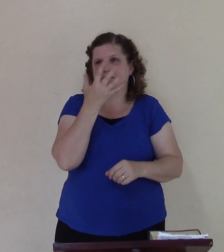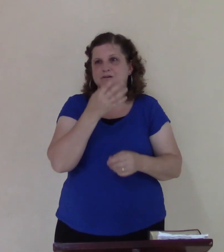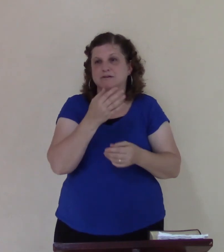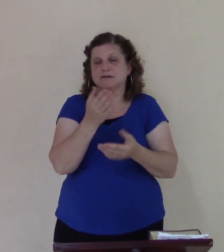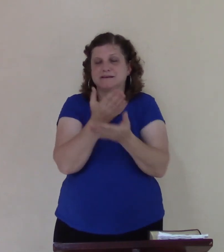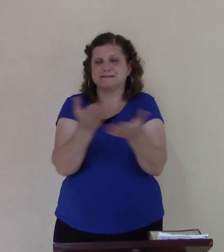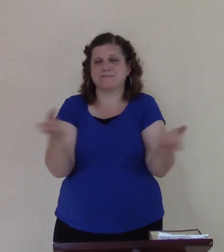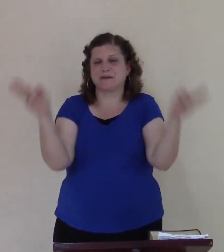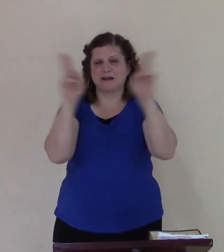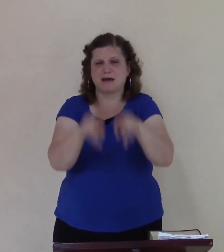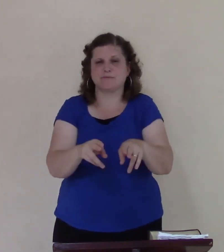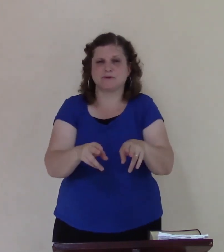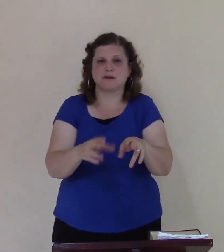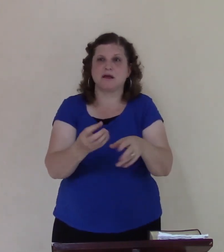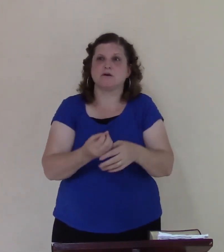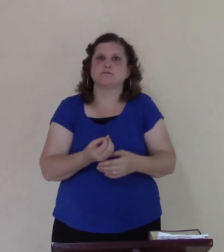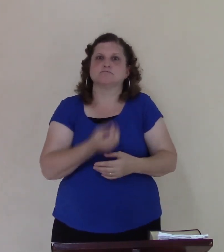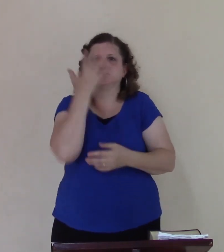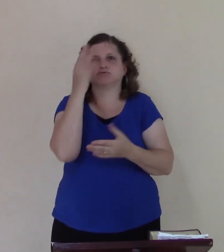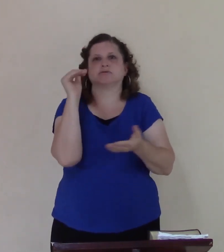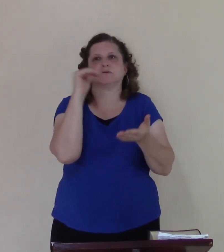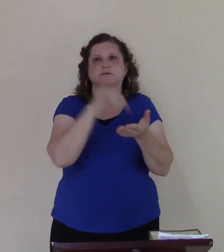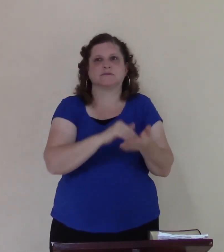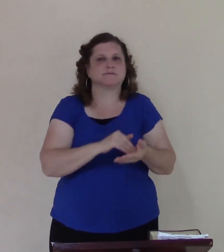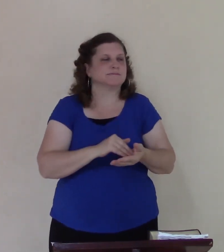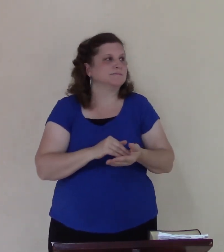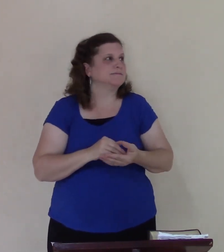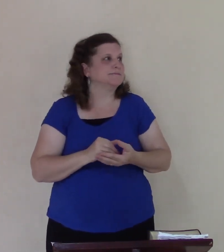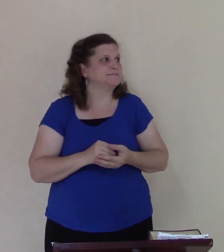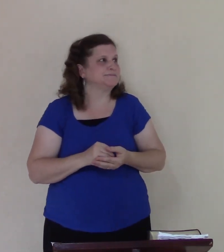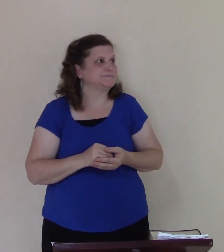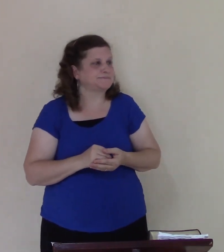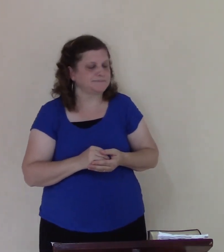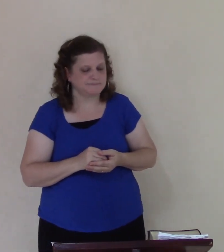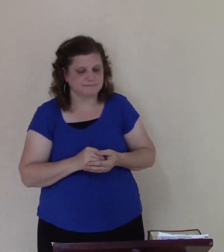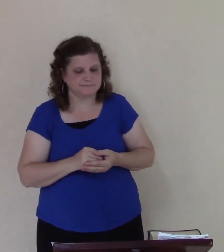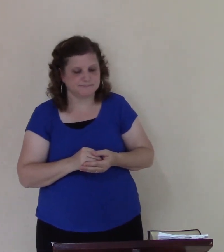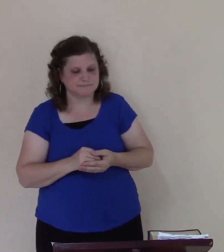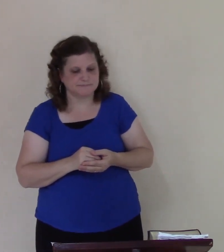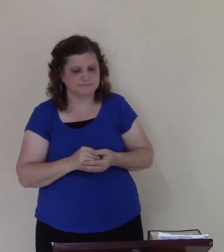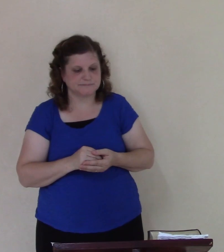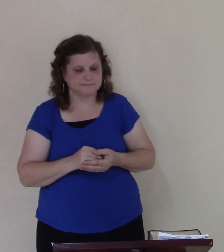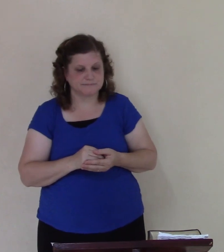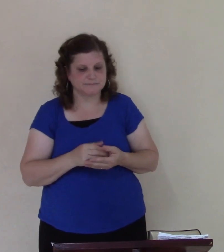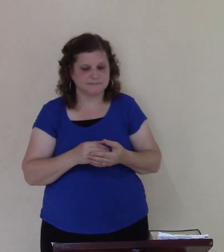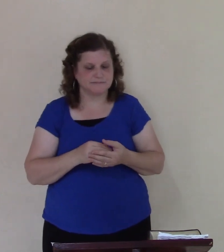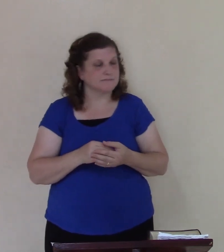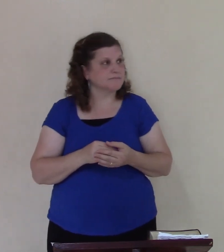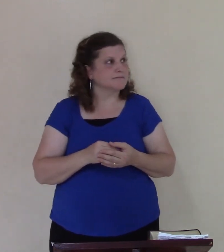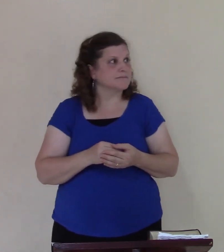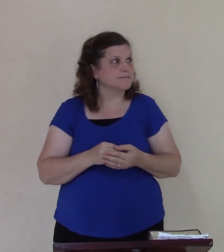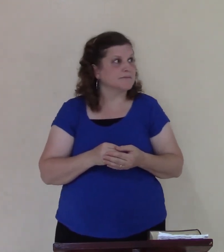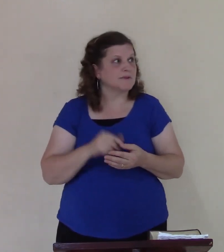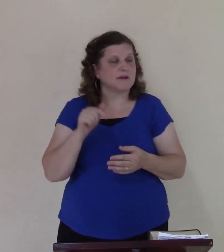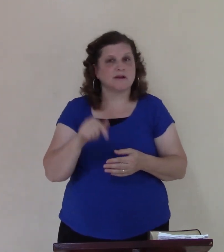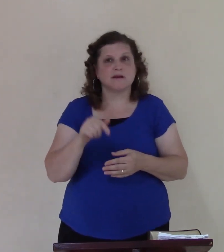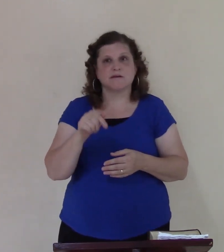you know how long it takes to get angry not that long is that true oh yeah everyone ever stood there